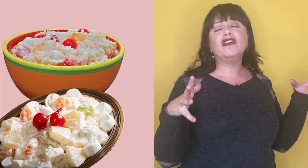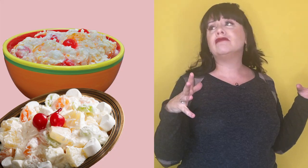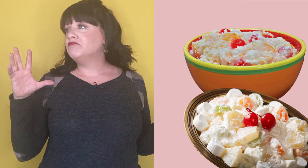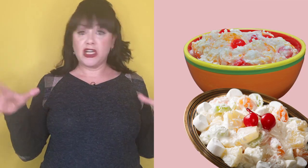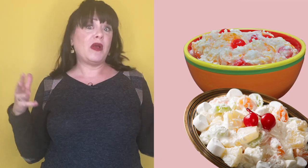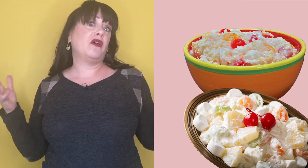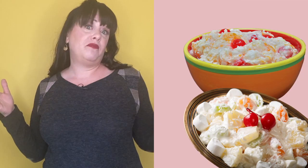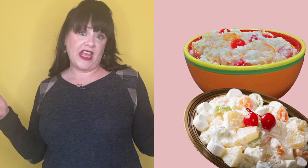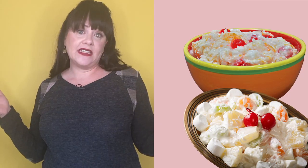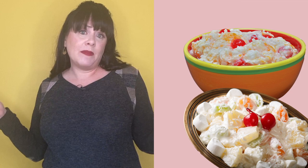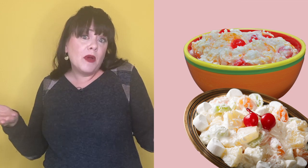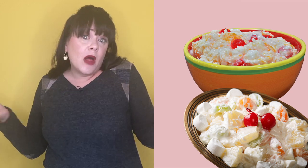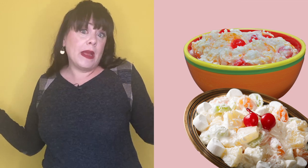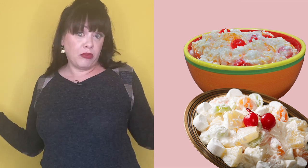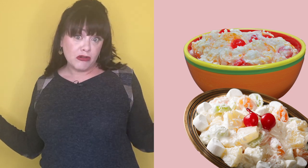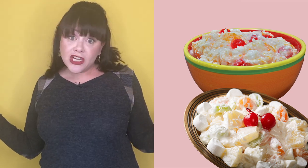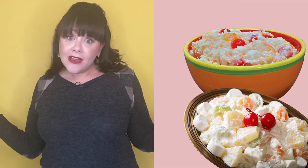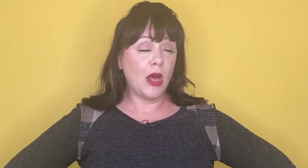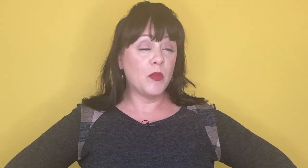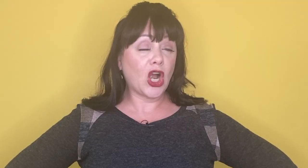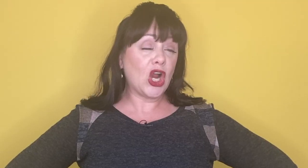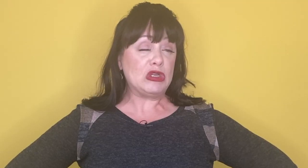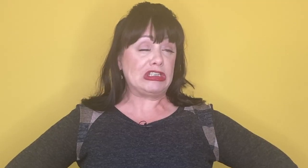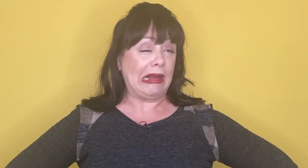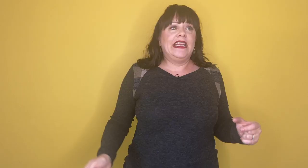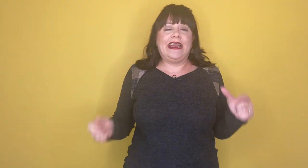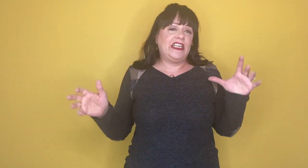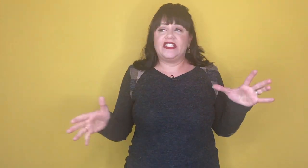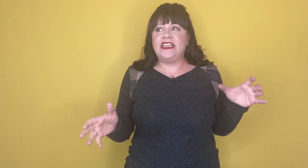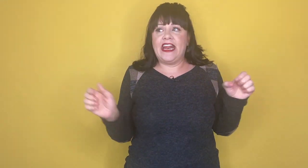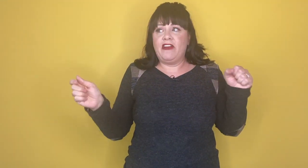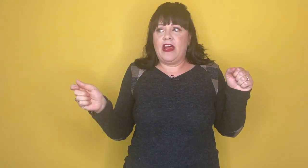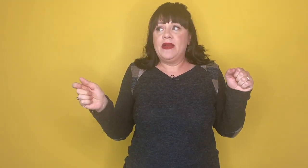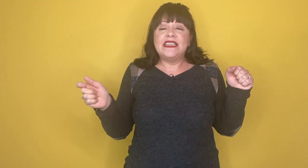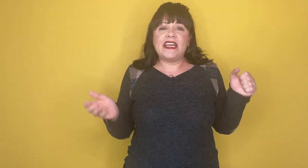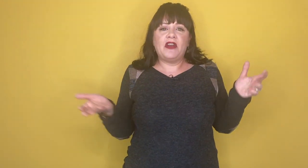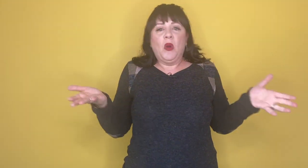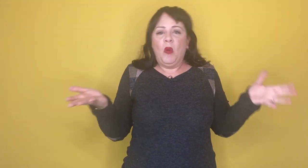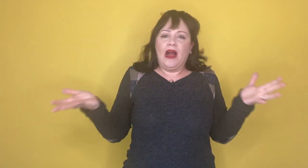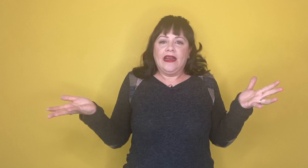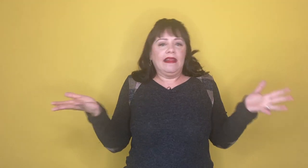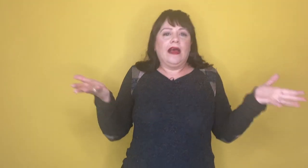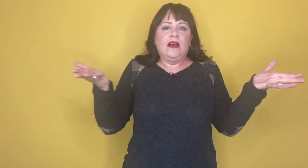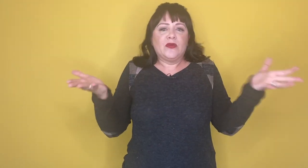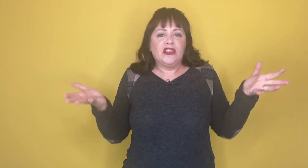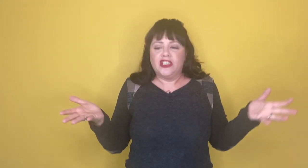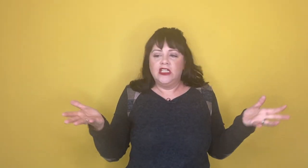marshmallow things. Some people call them ambrosia. Ambrosia. And I could just see an Enneagram 7 walking in the house with their jiggly